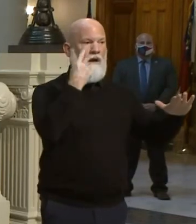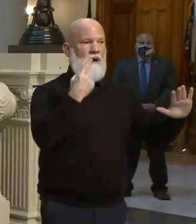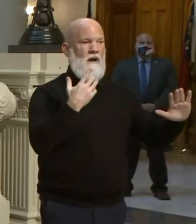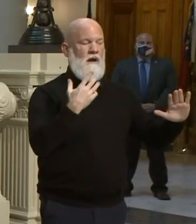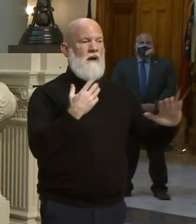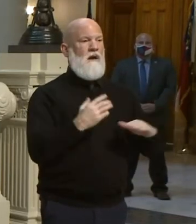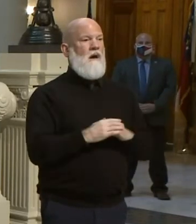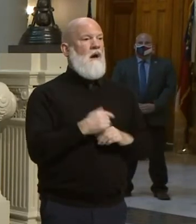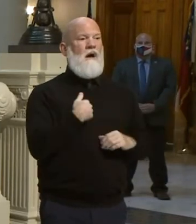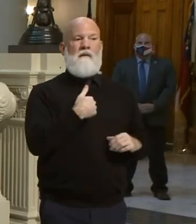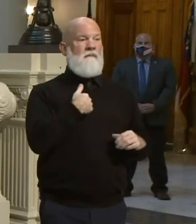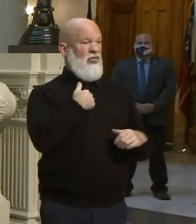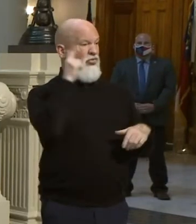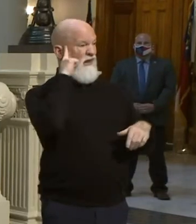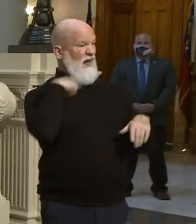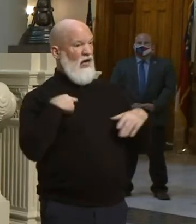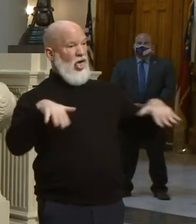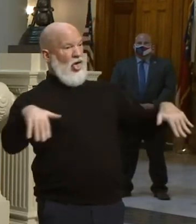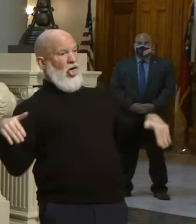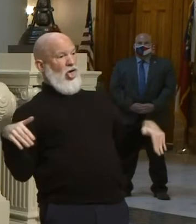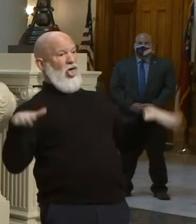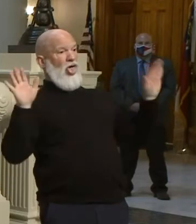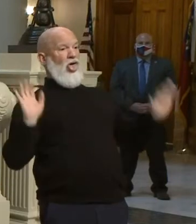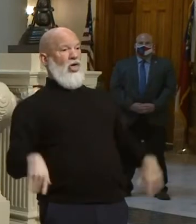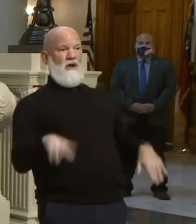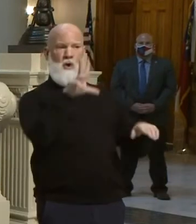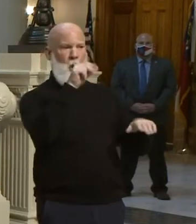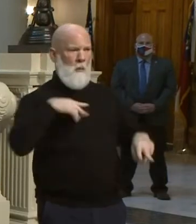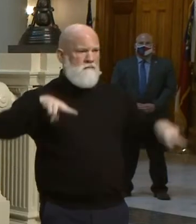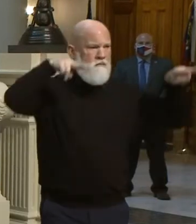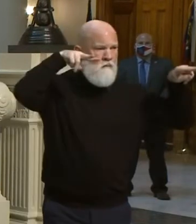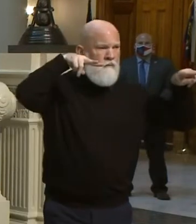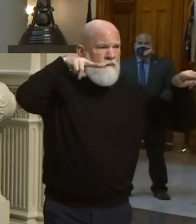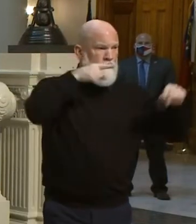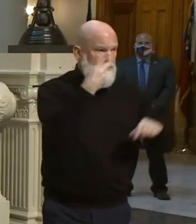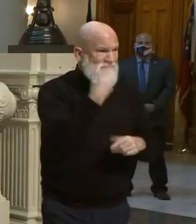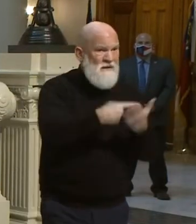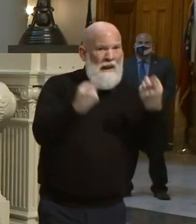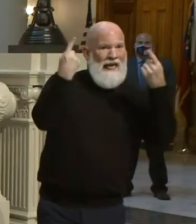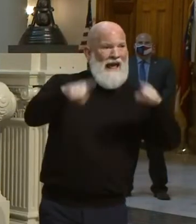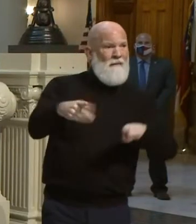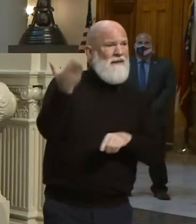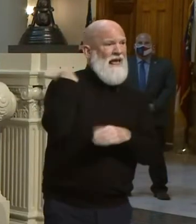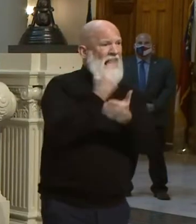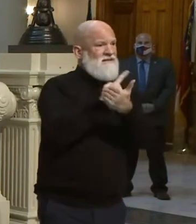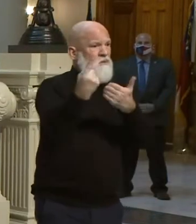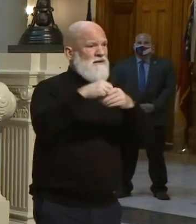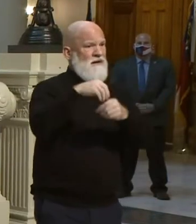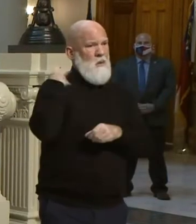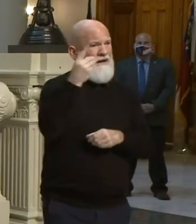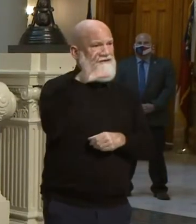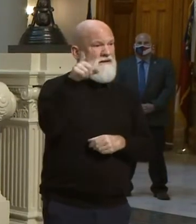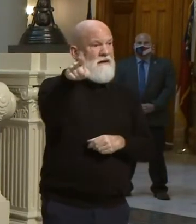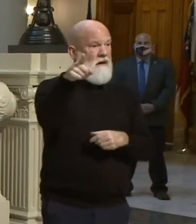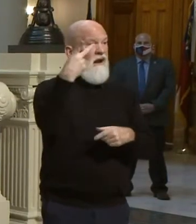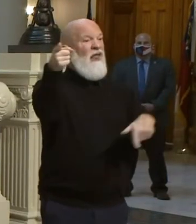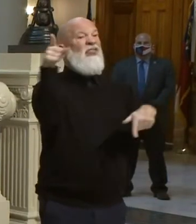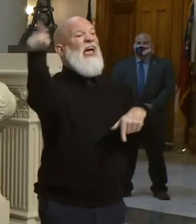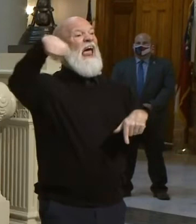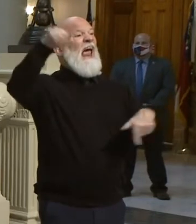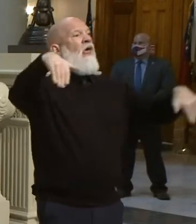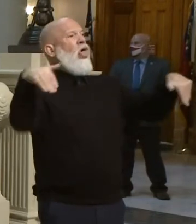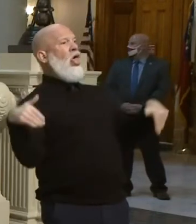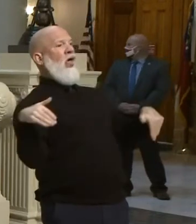can see what happens when you do that looking back to last week. And with that, I'll turn it over to Colonel Wright to